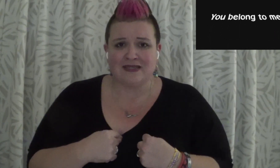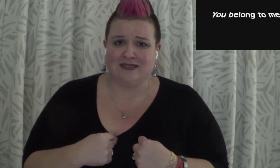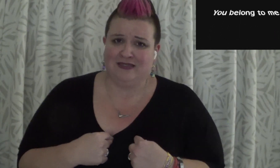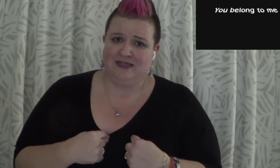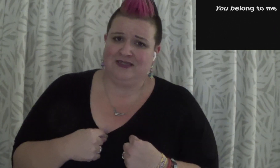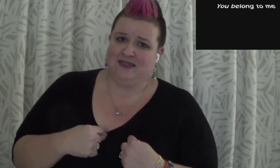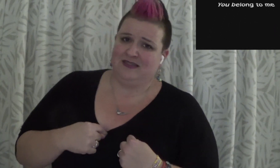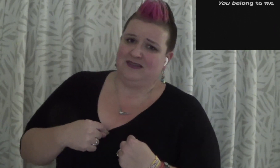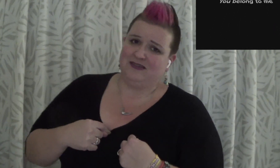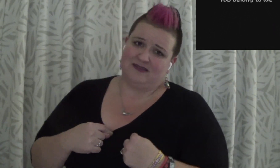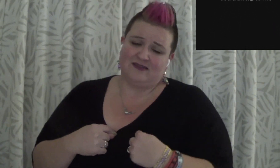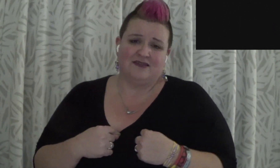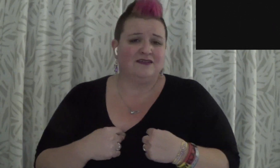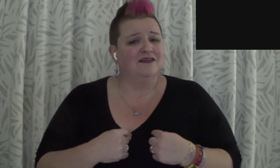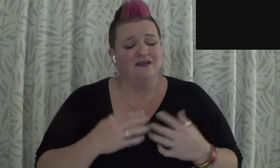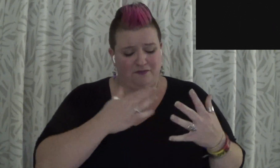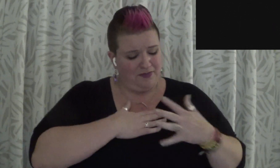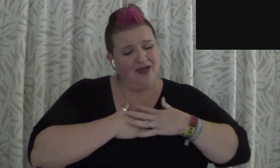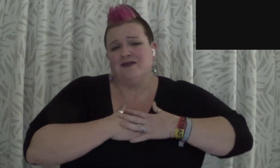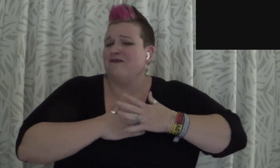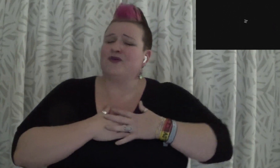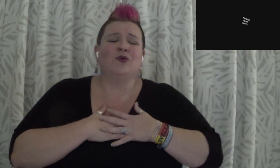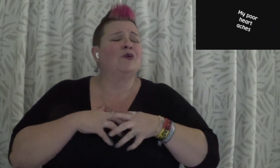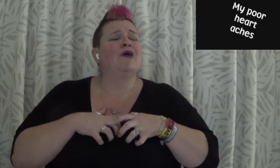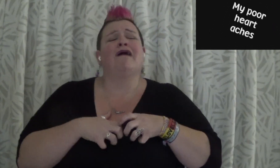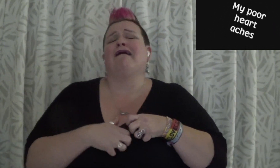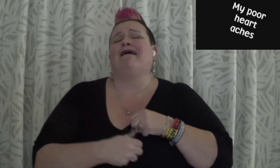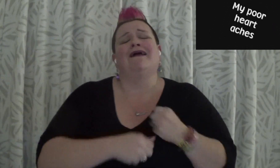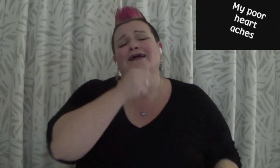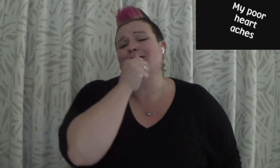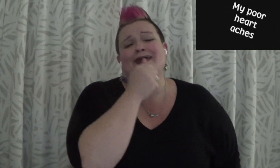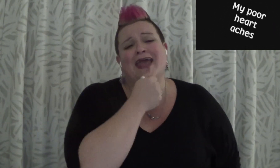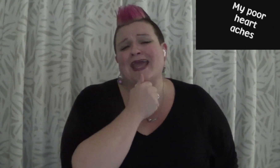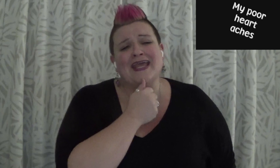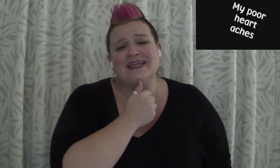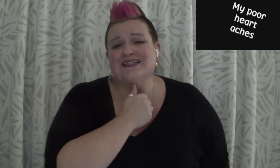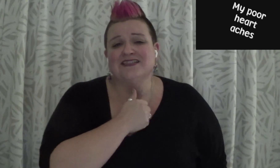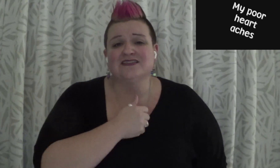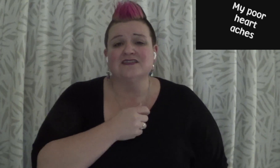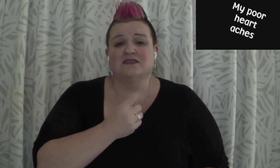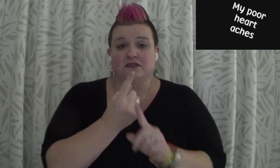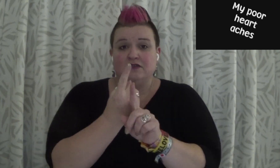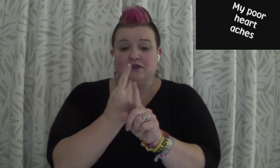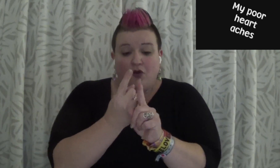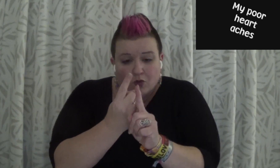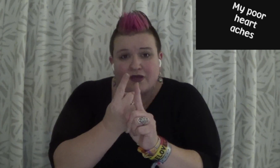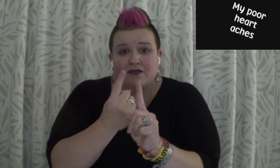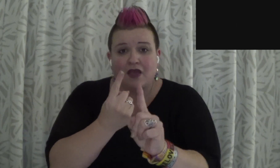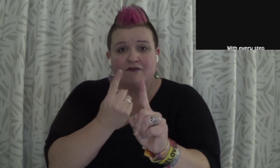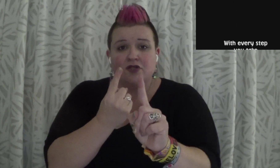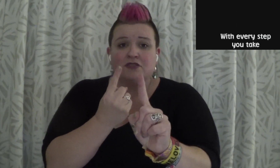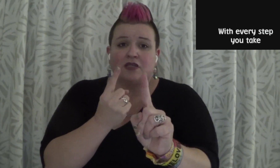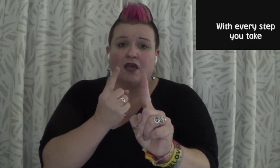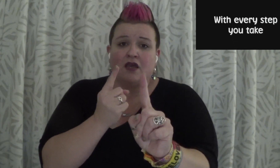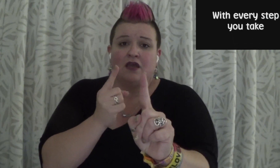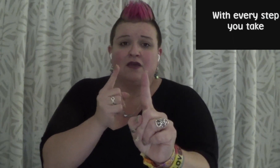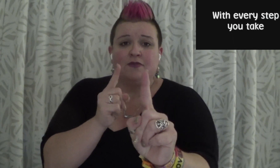to me I have a poor heart aches, and every